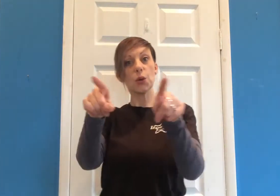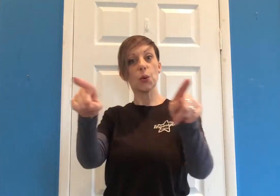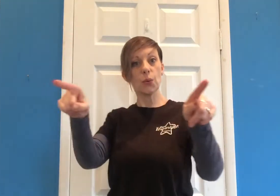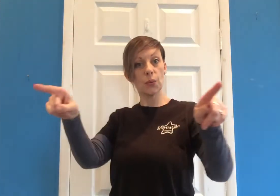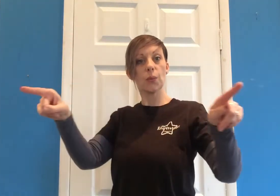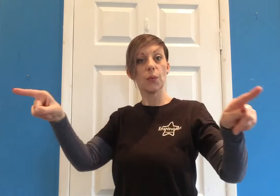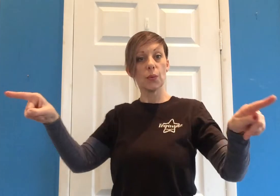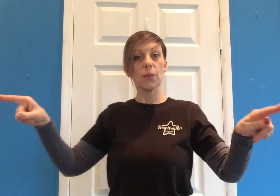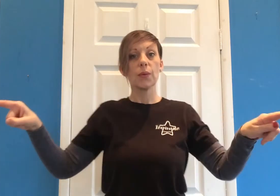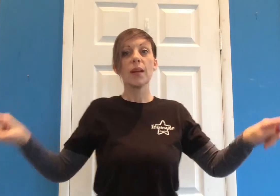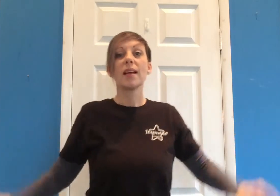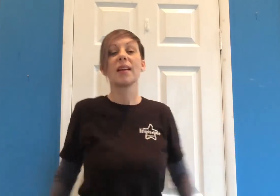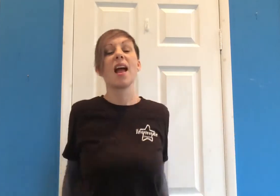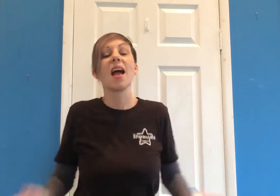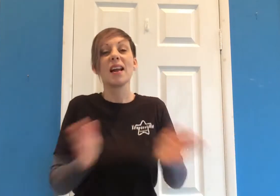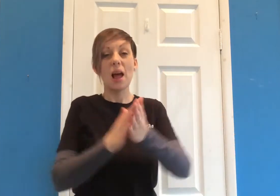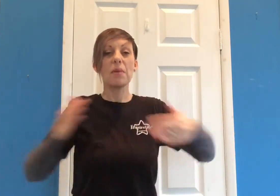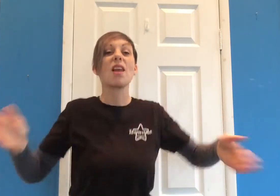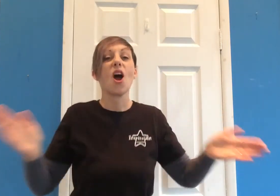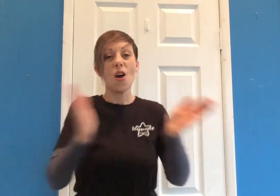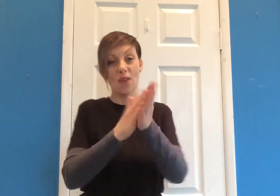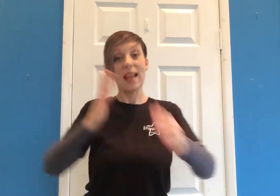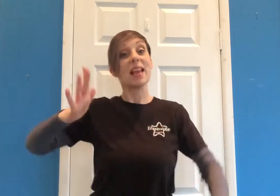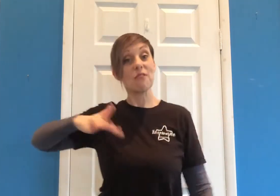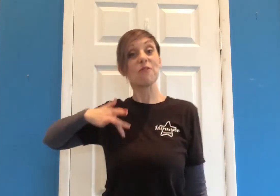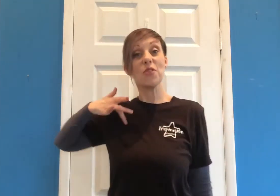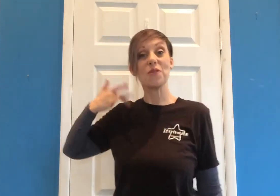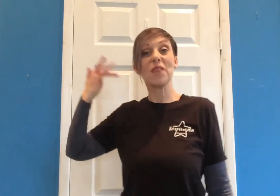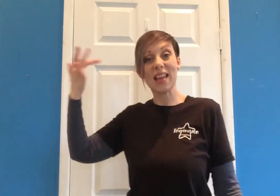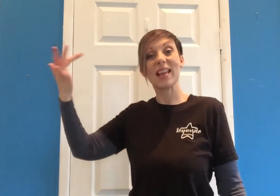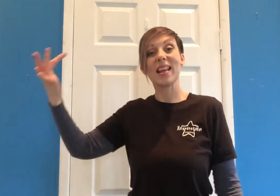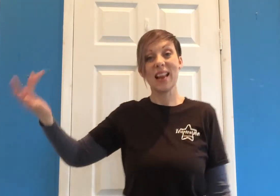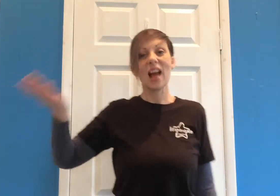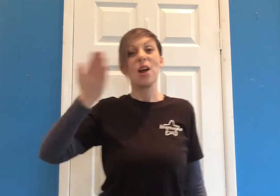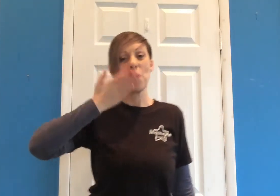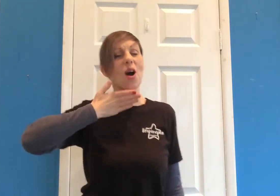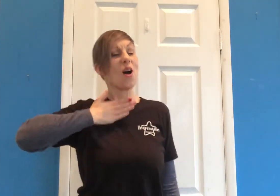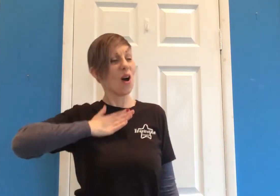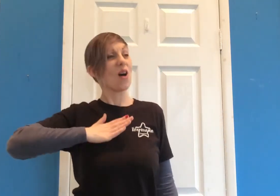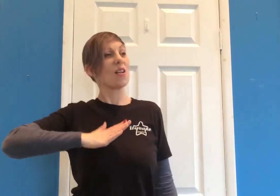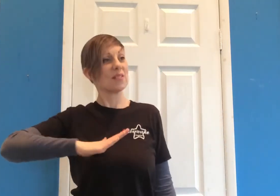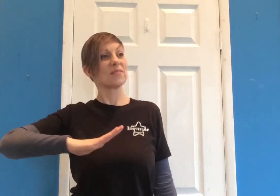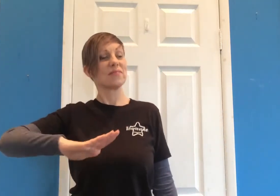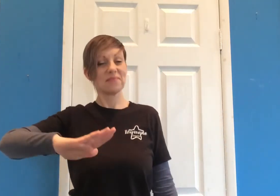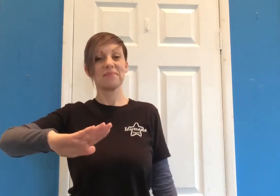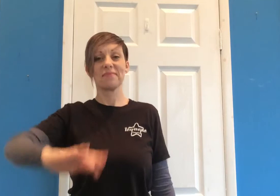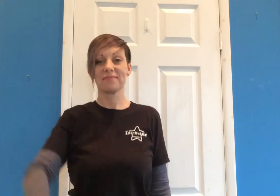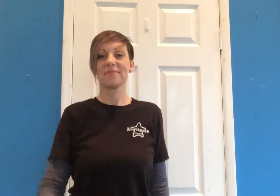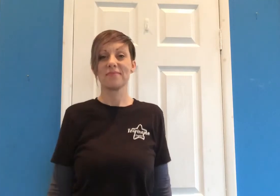you Because I'm happy club alone if you feel like that's what you want to do